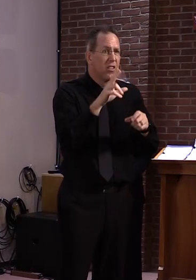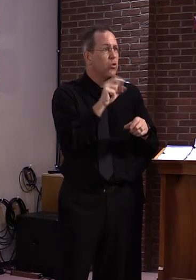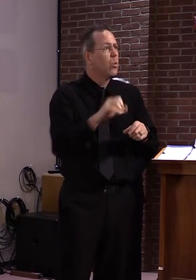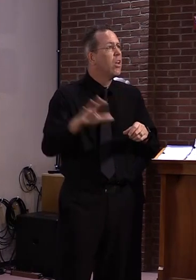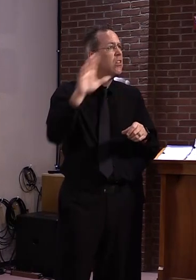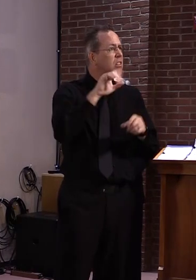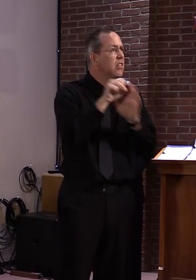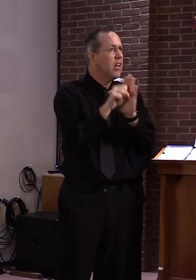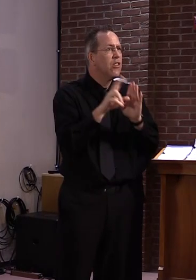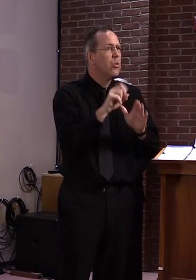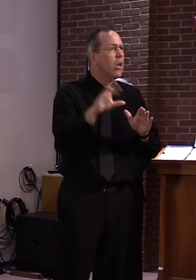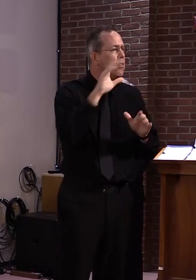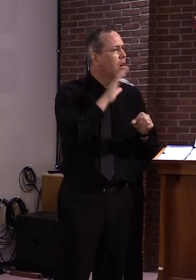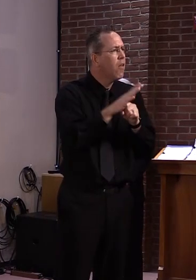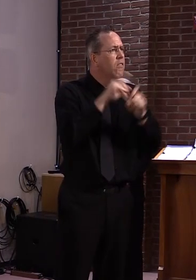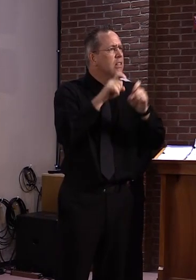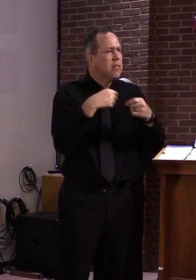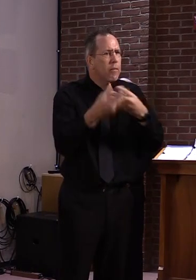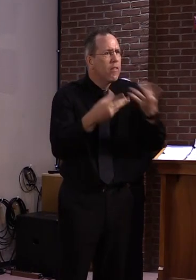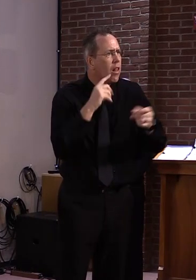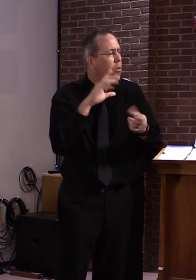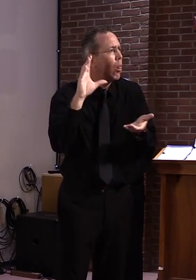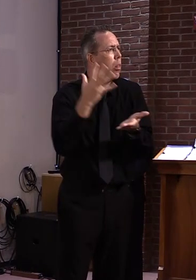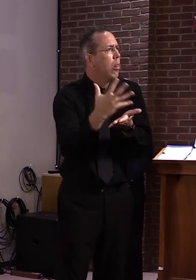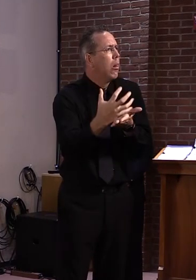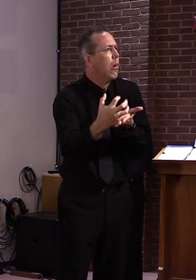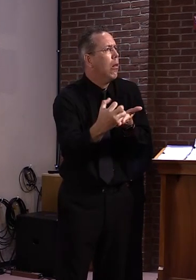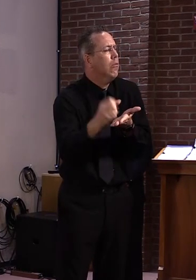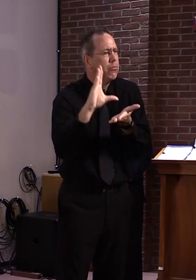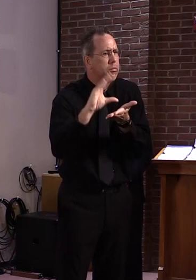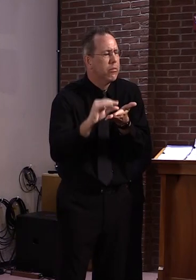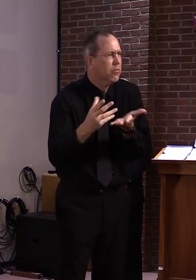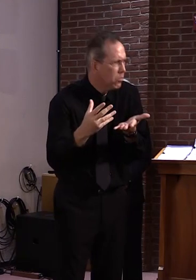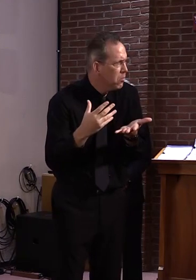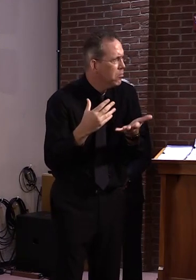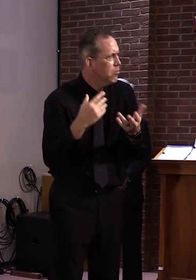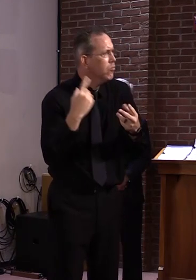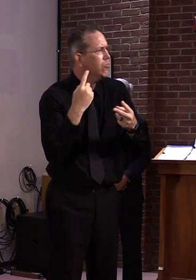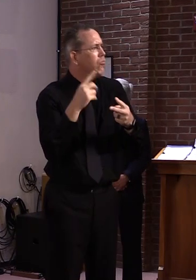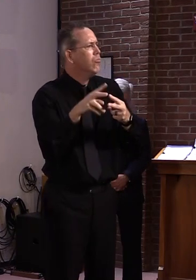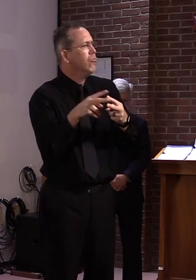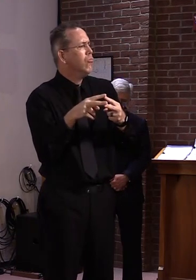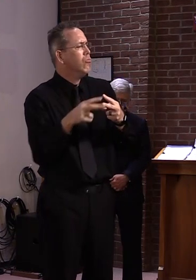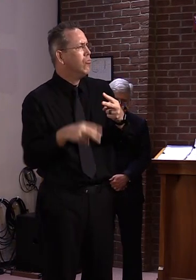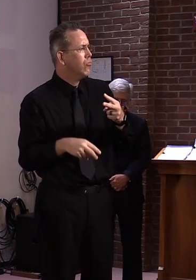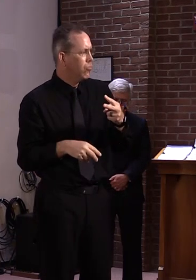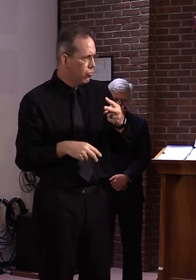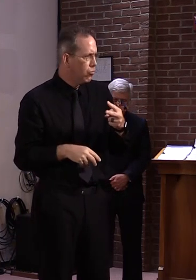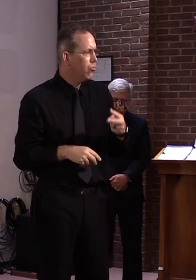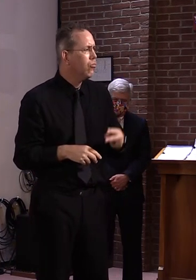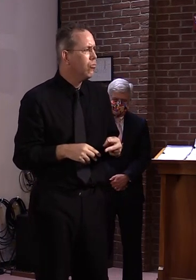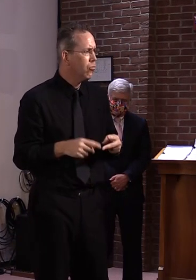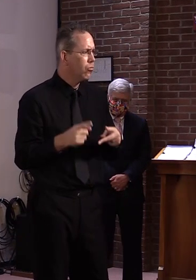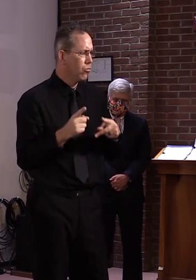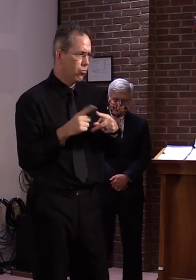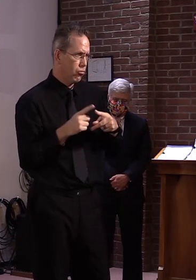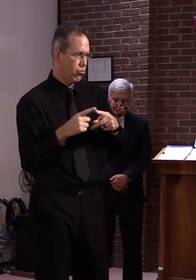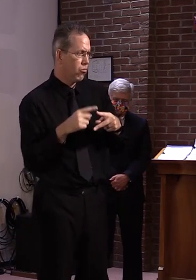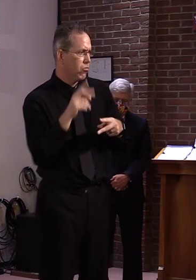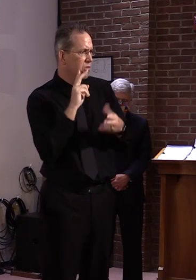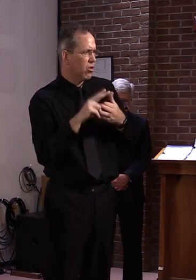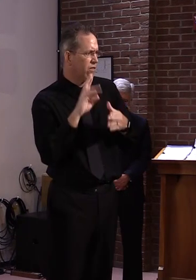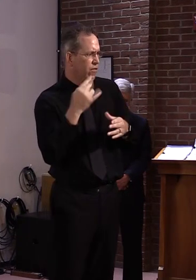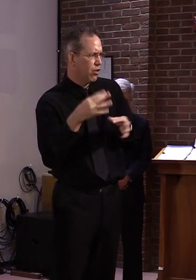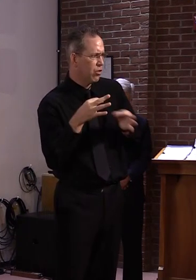This is Secretary French. Thank you for the question regarding the Montana decision. Honestly, I haven't had a chance really to evaluate the